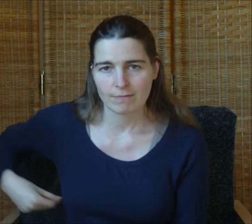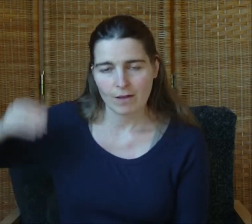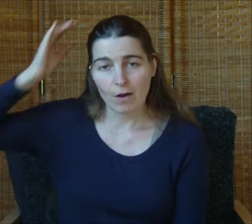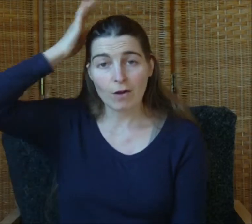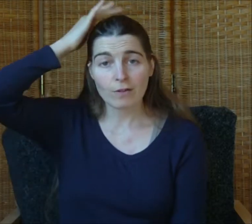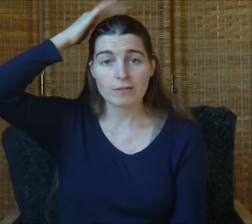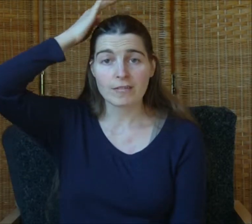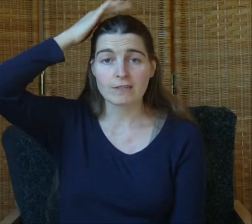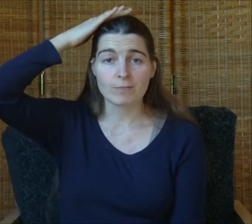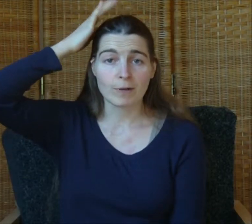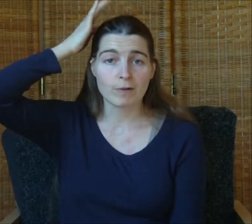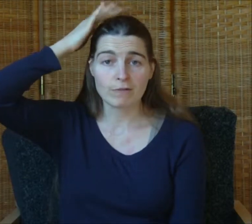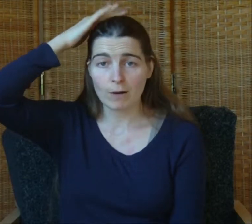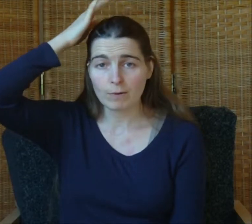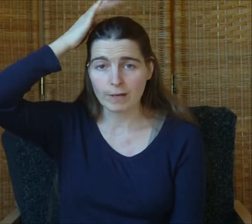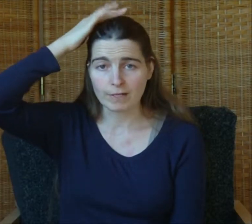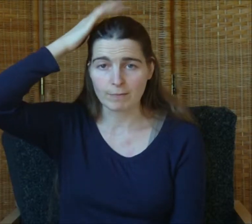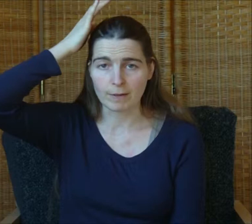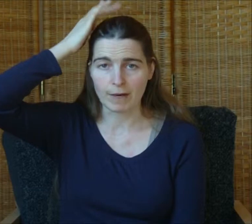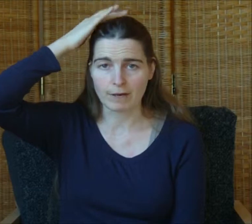All those things that people have complimented me about.